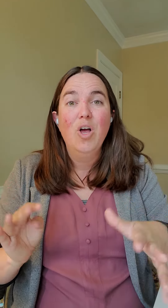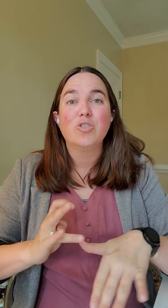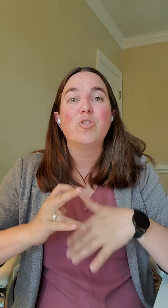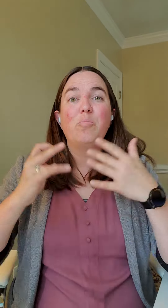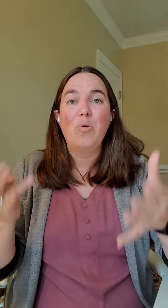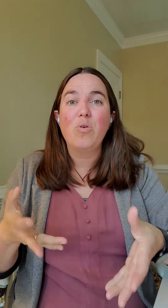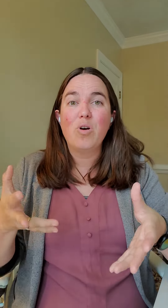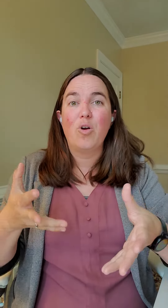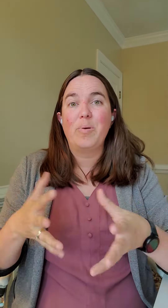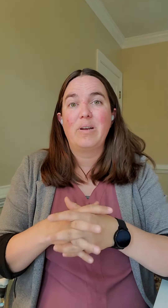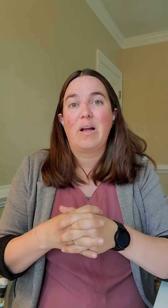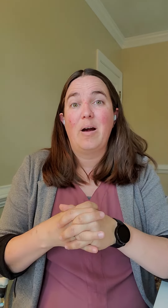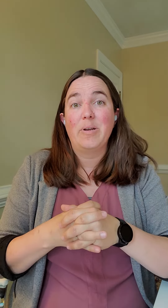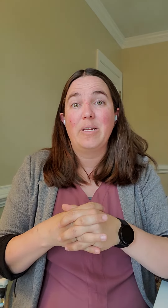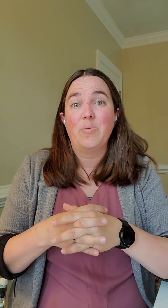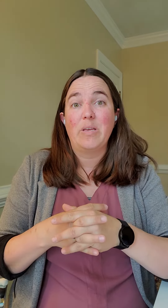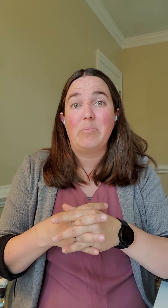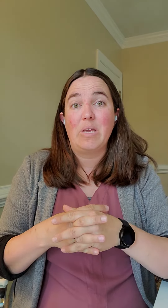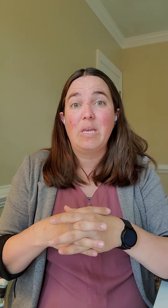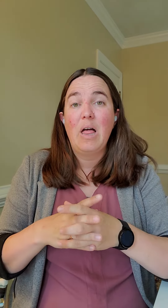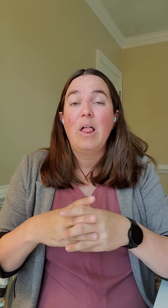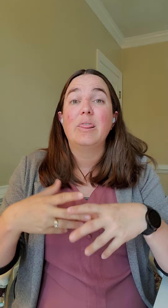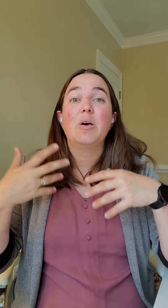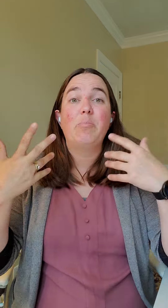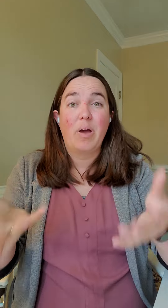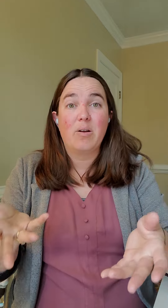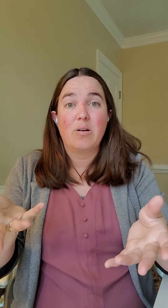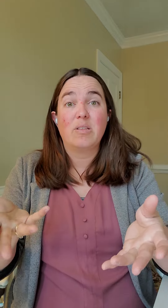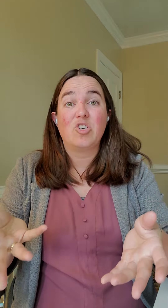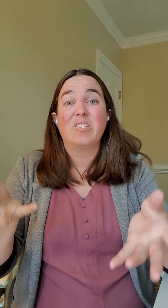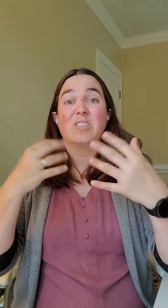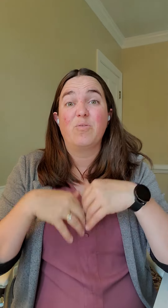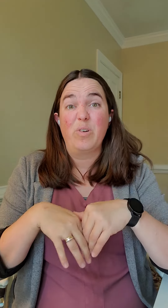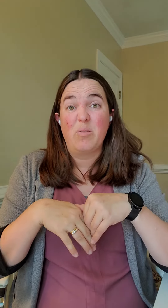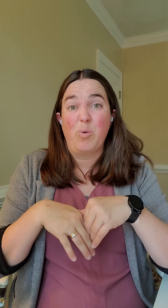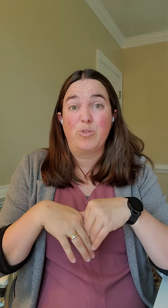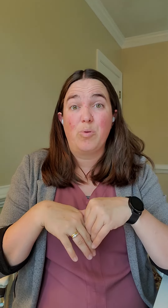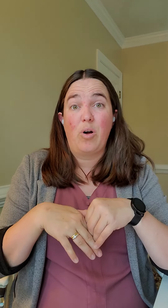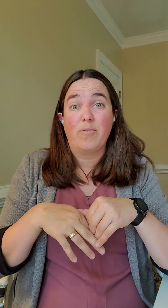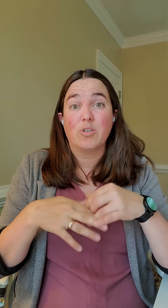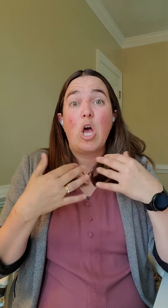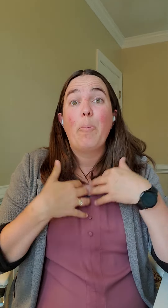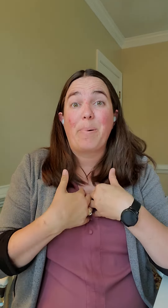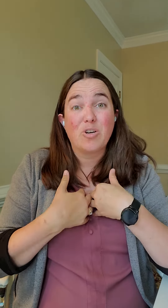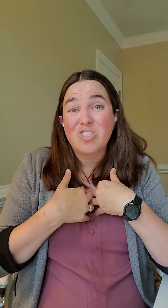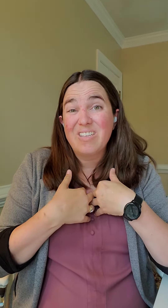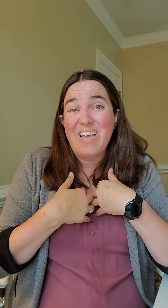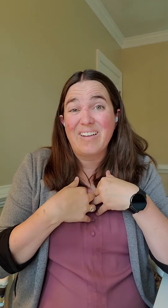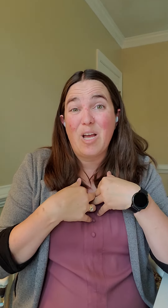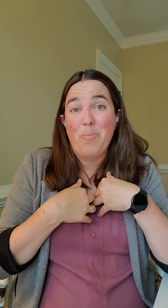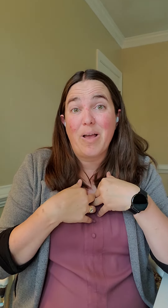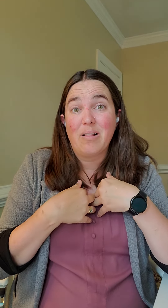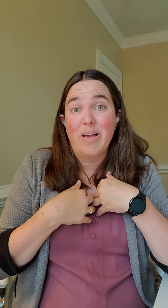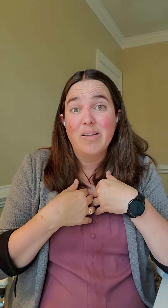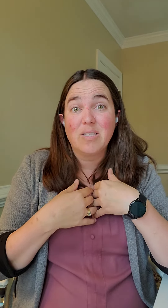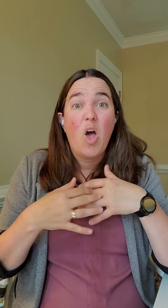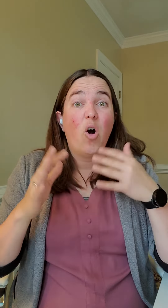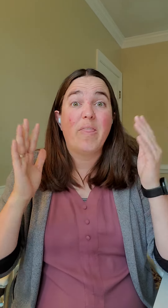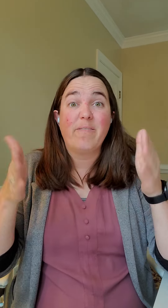So the more open and accommodating we can be, the better the chances of we get multiple offers. Personally, I tell my clients on that